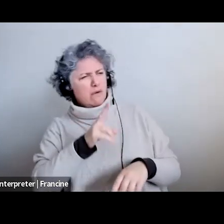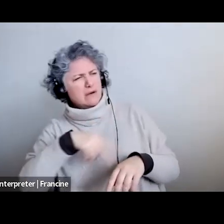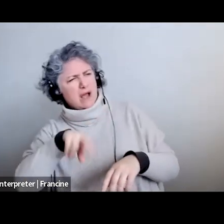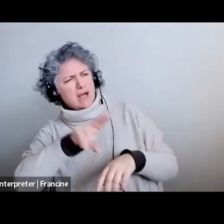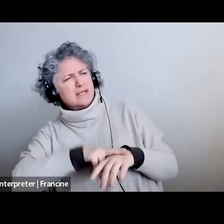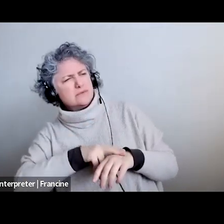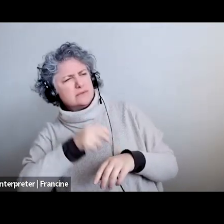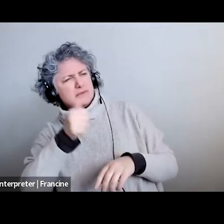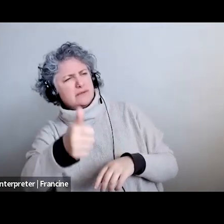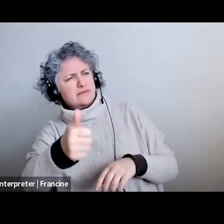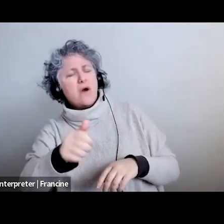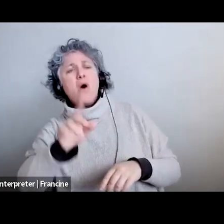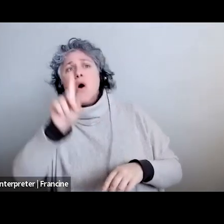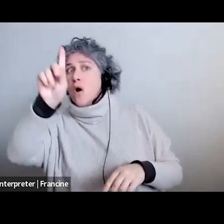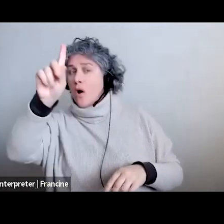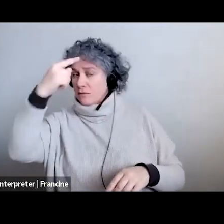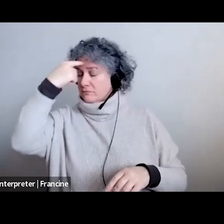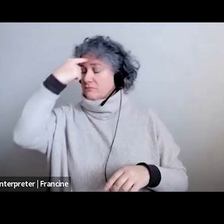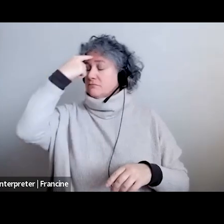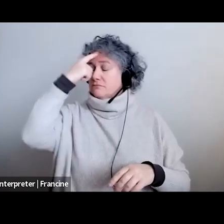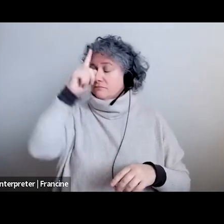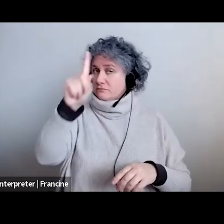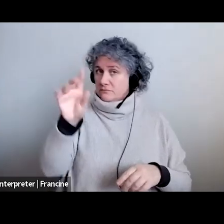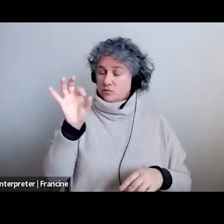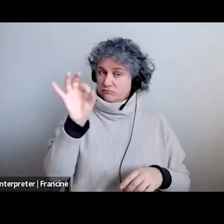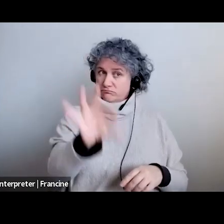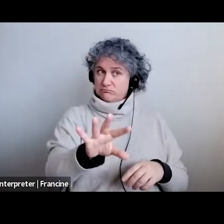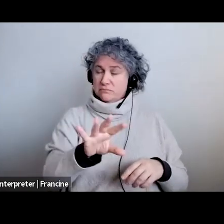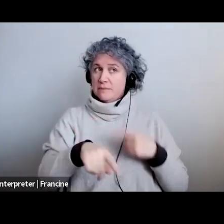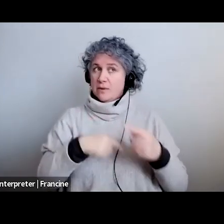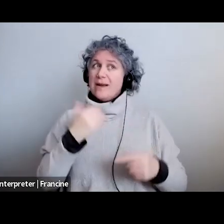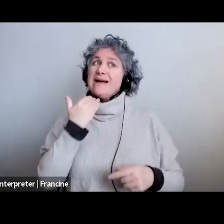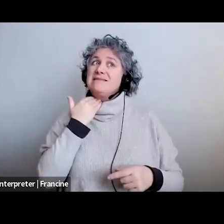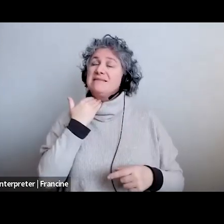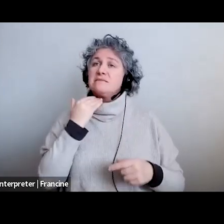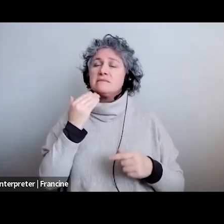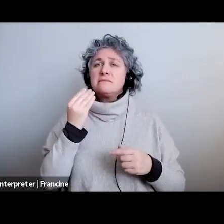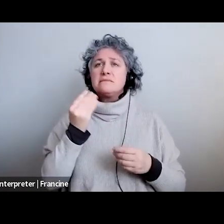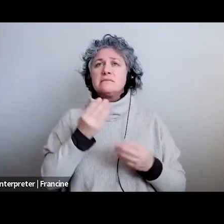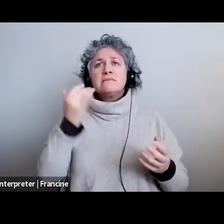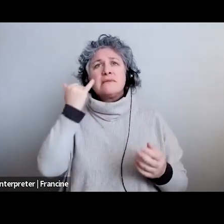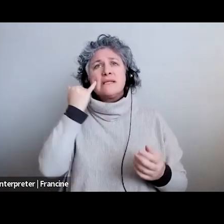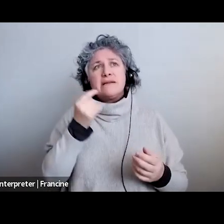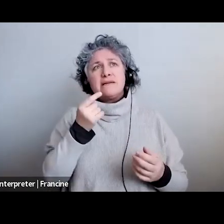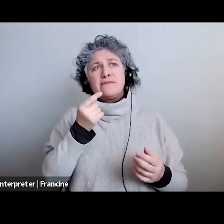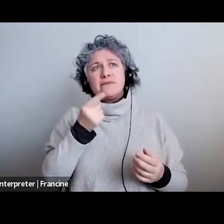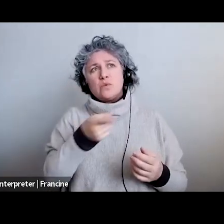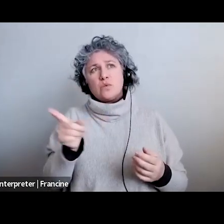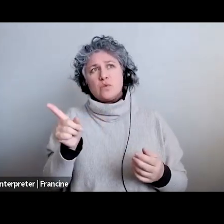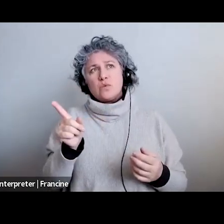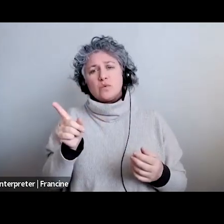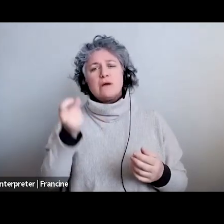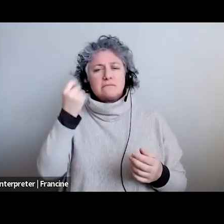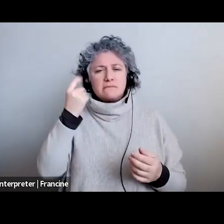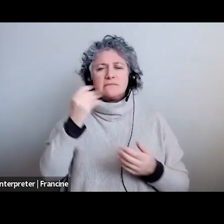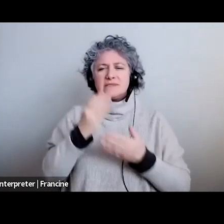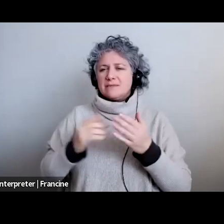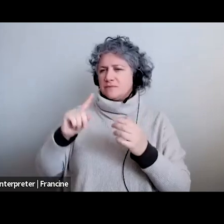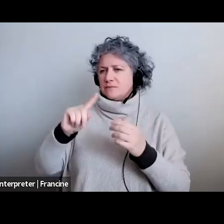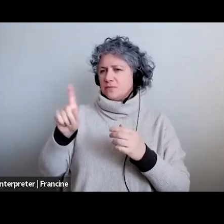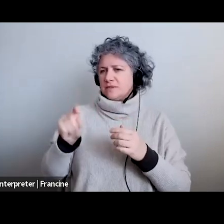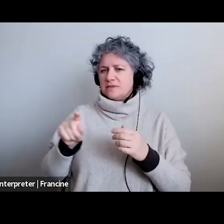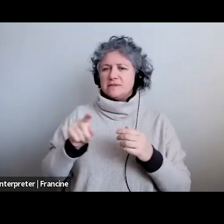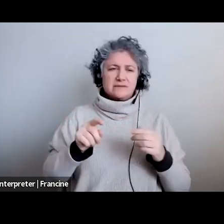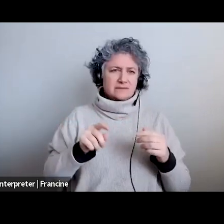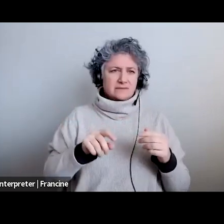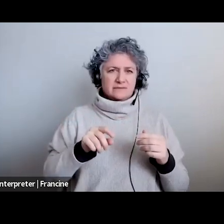uh oh i do have one one thing to say on that though yeah i have to say if you're talking about because i see there's some questions here on tv and